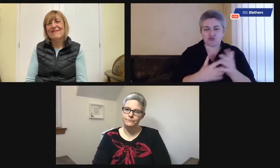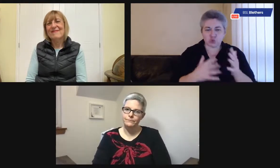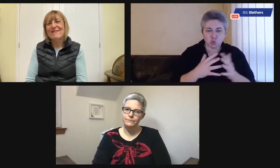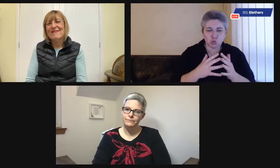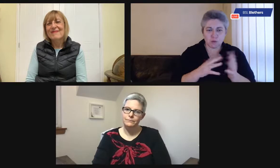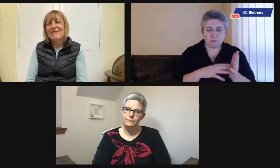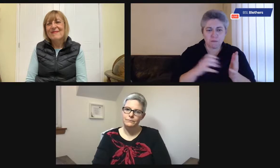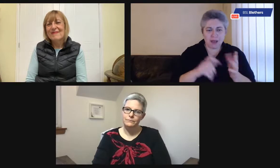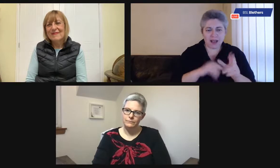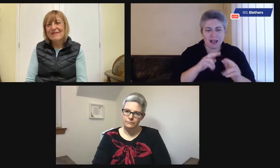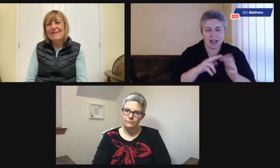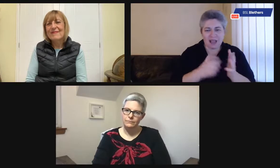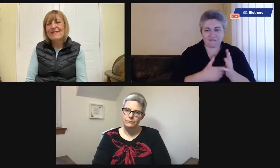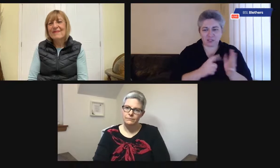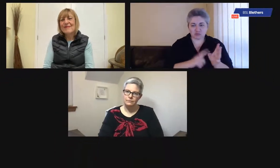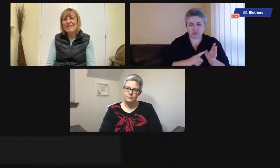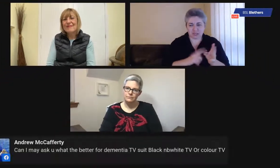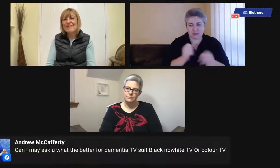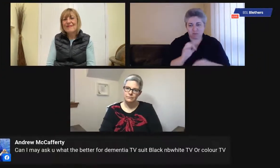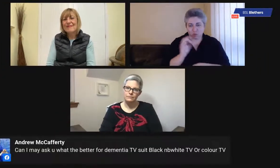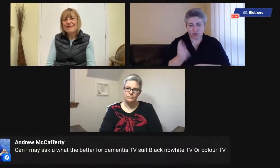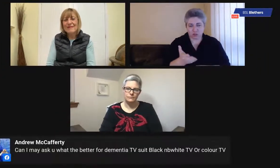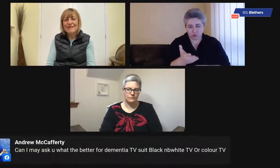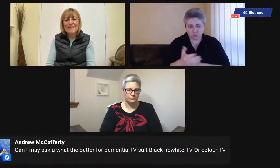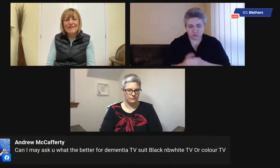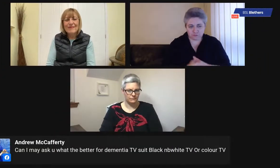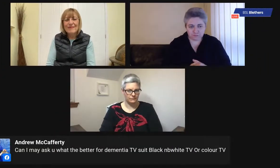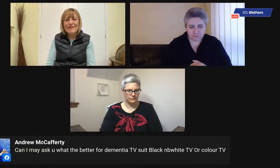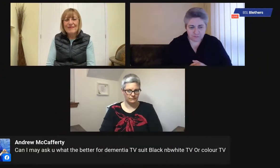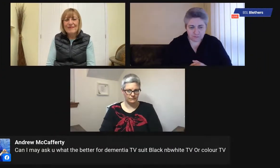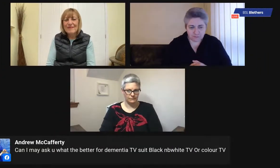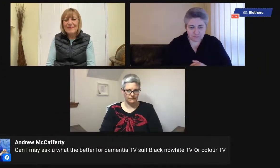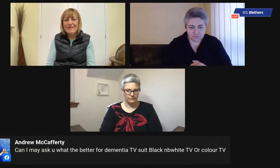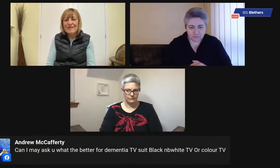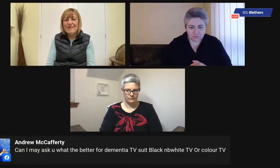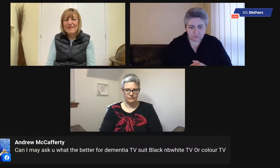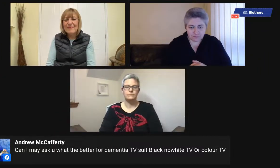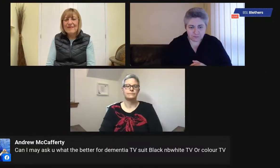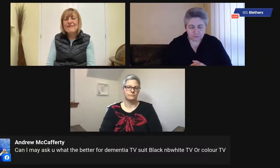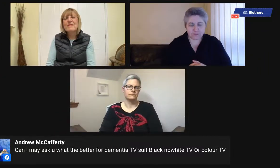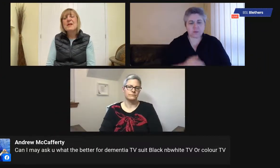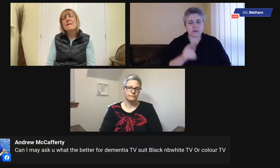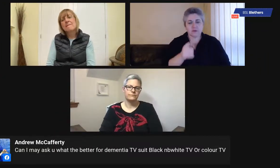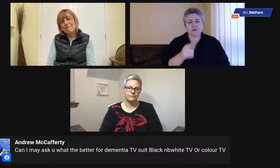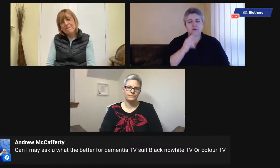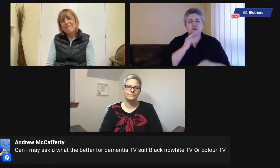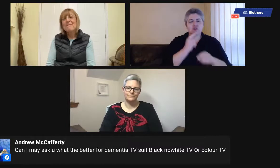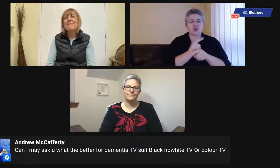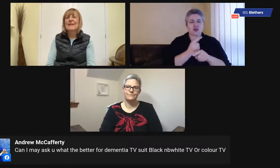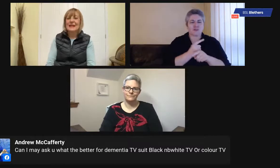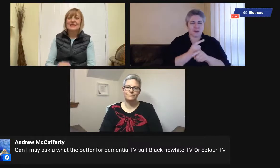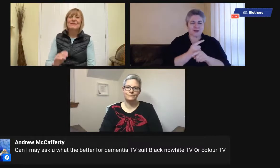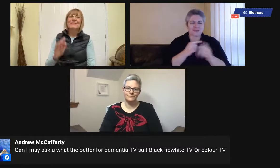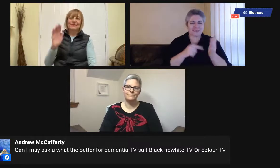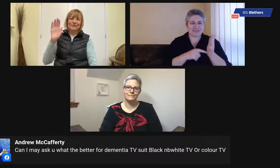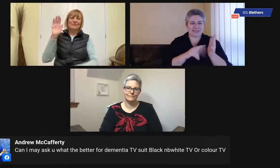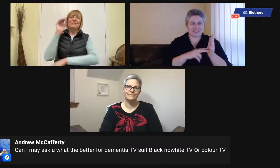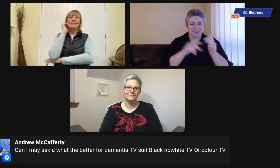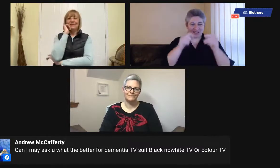to the next question now, which is from Andrew McCafferty. Can I ask you what's better